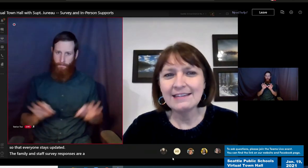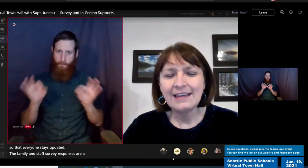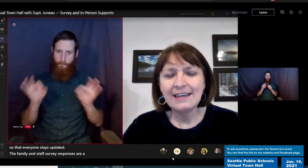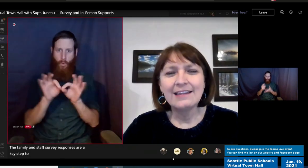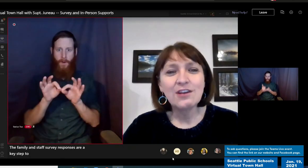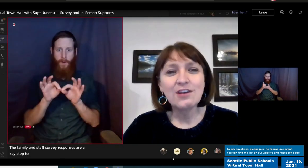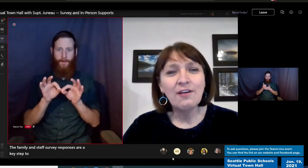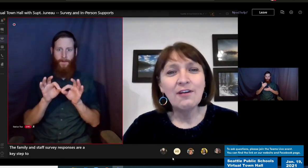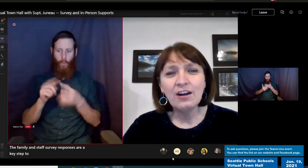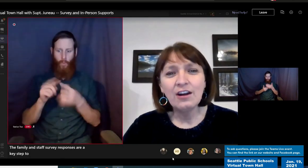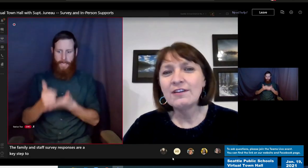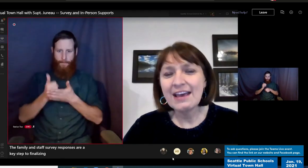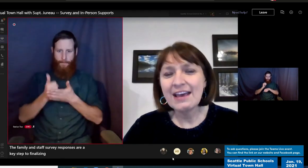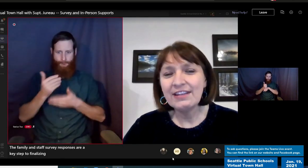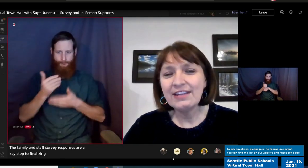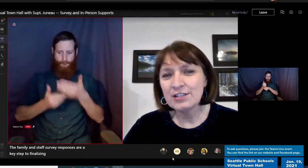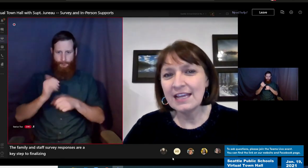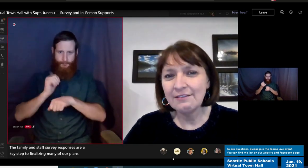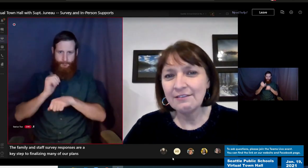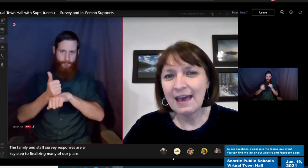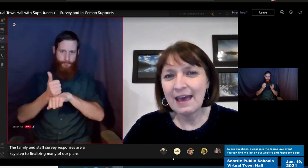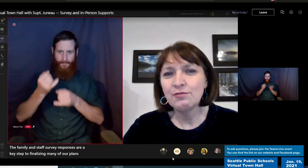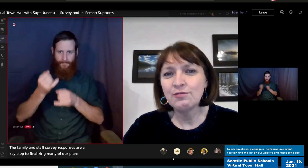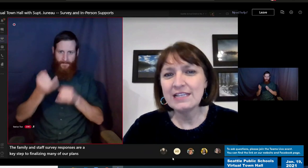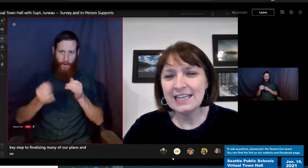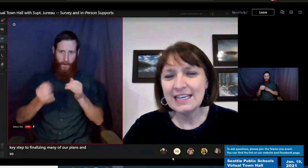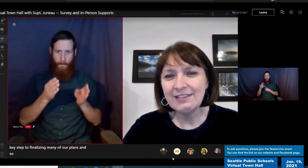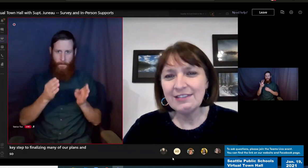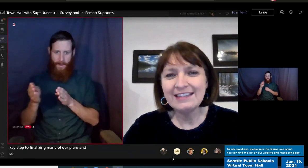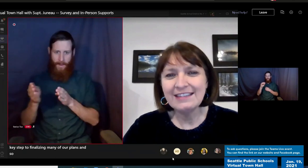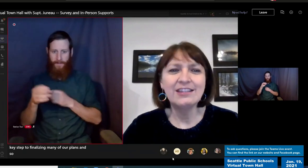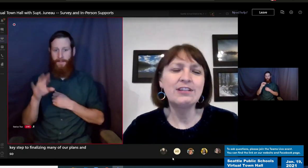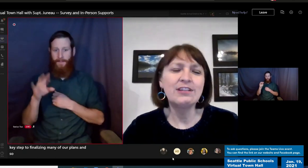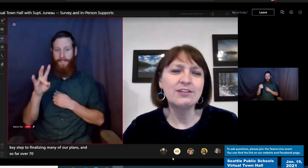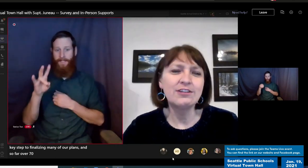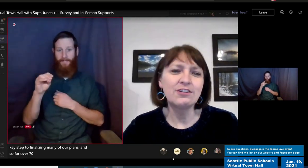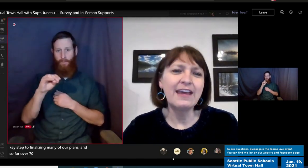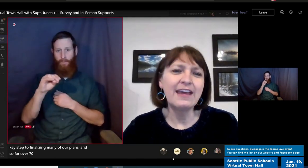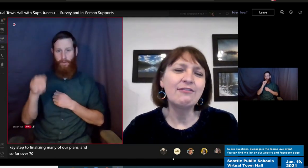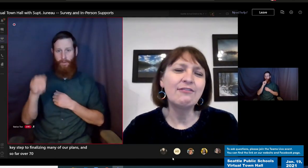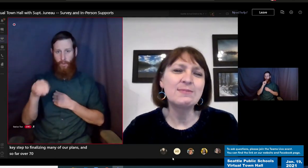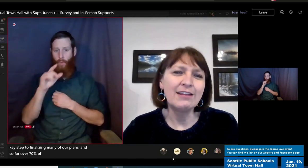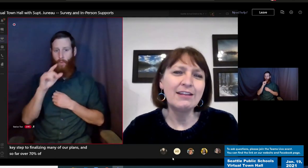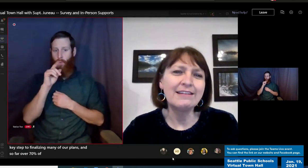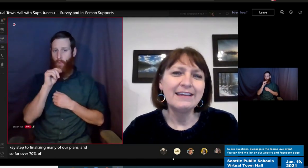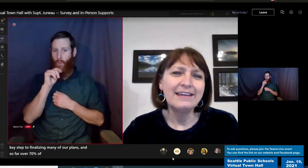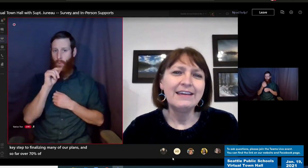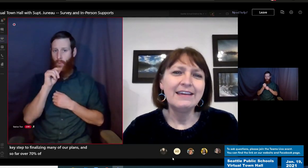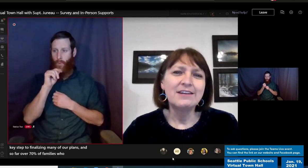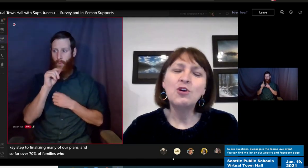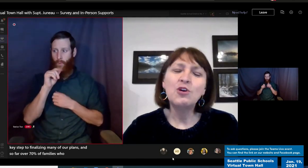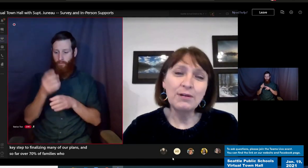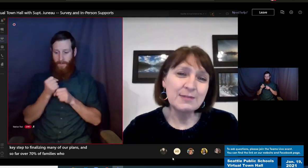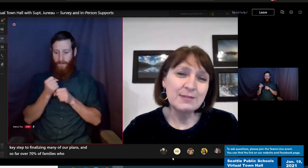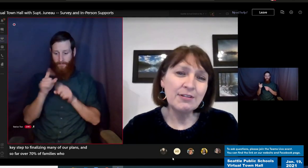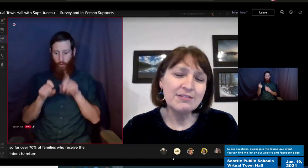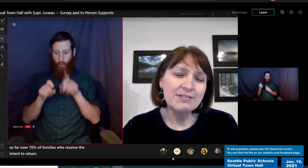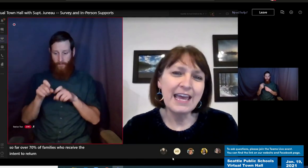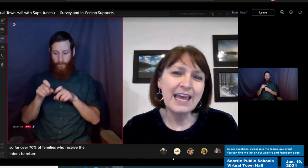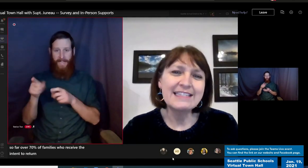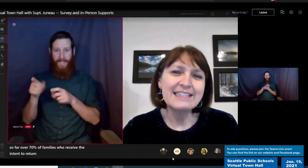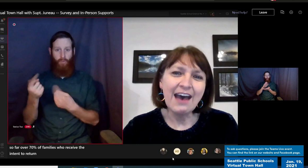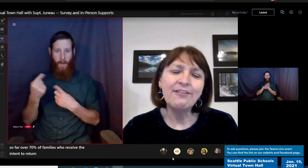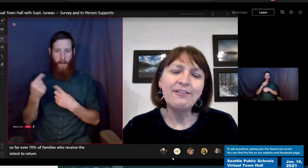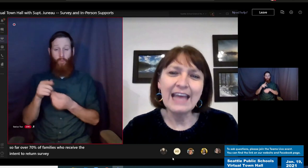and so far over 70% of families who received the intent to return survey have responded. School principals and